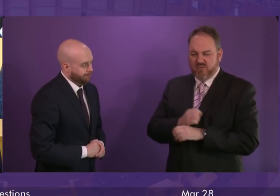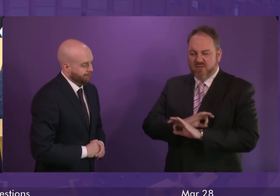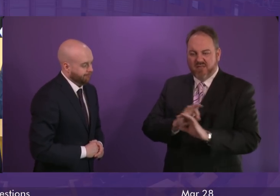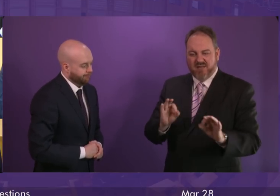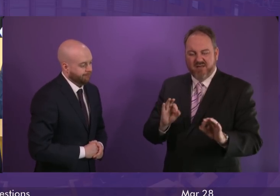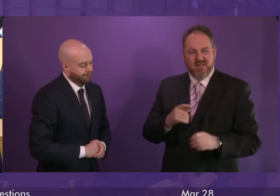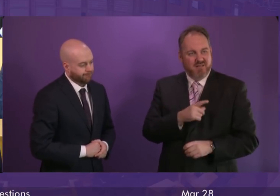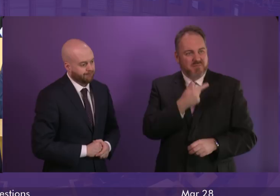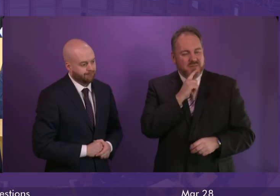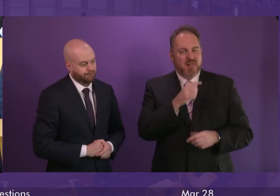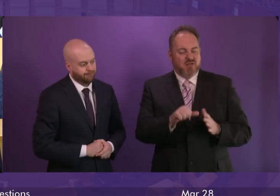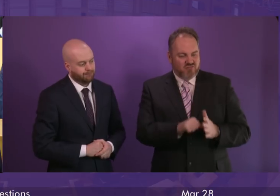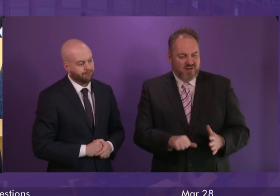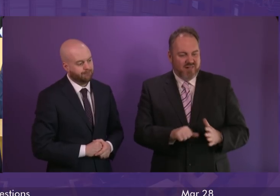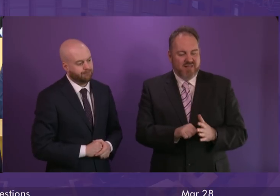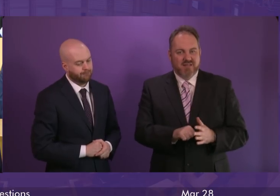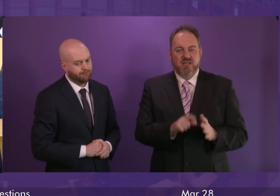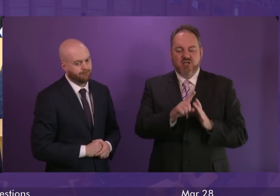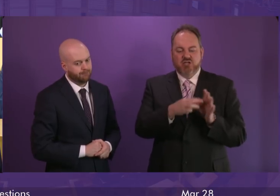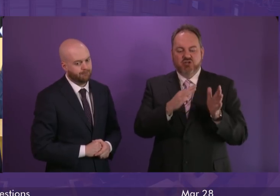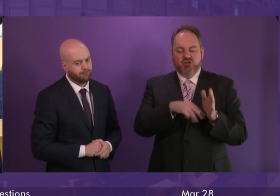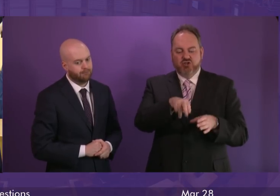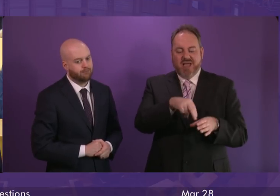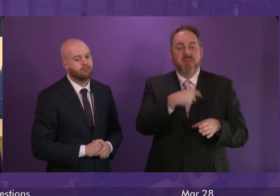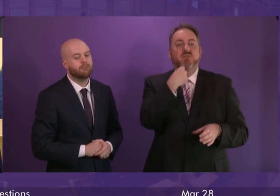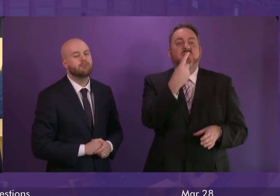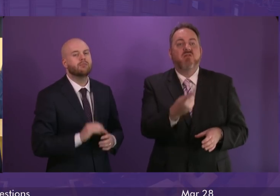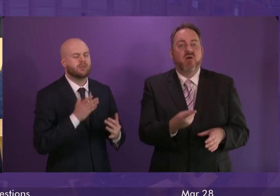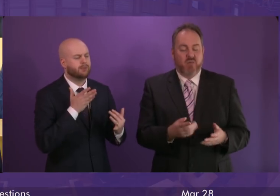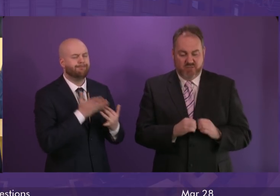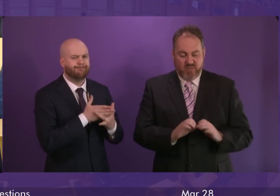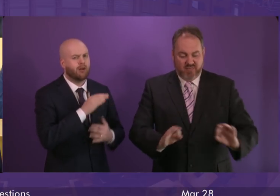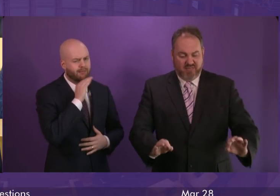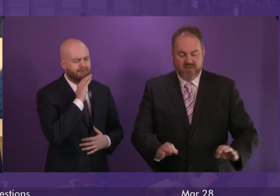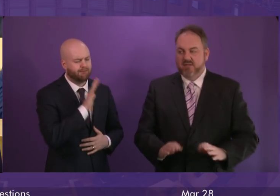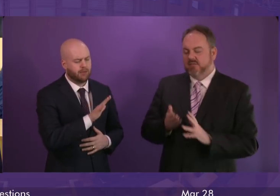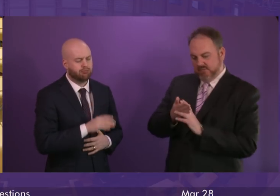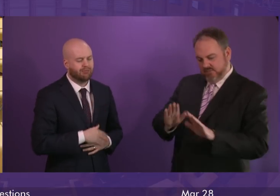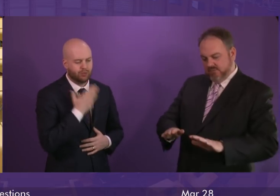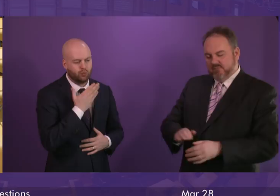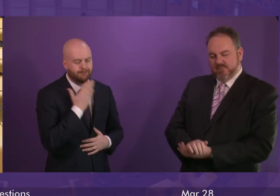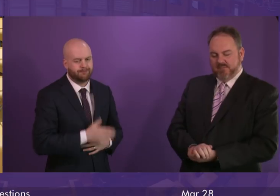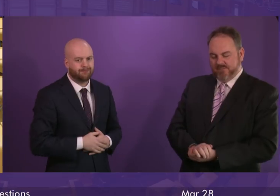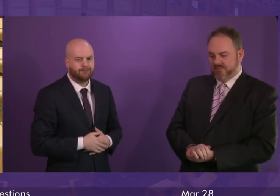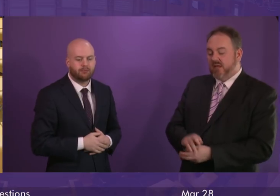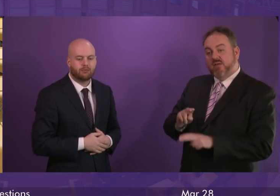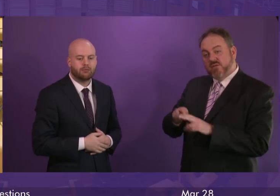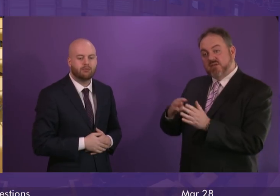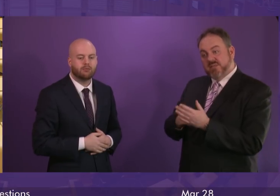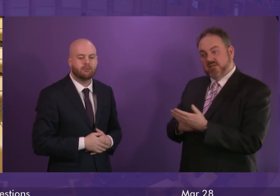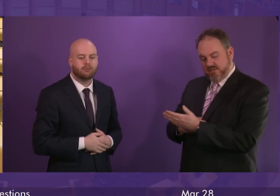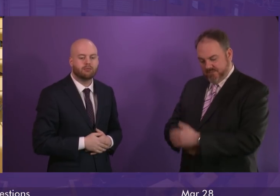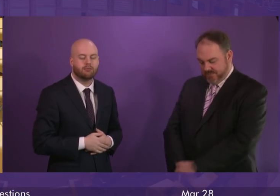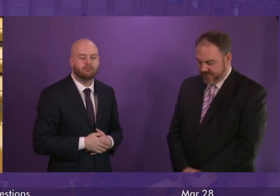struggling below the breadline? know, jam tomorrow's no use when families don't even have bread today. Thank you. Question, Minister. Signing